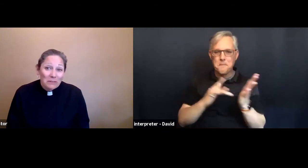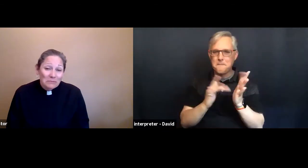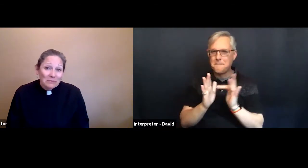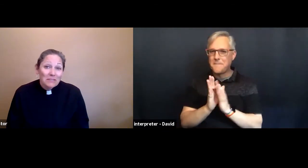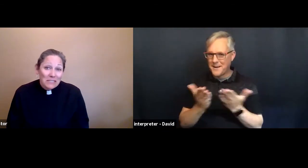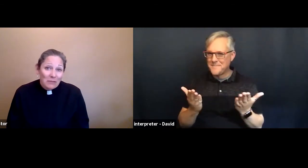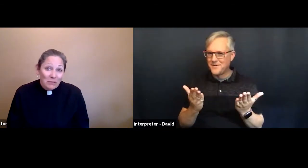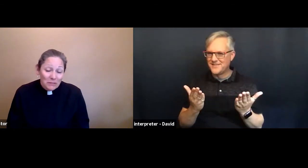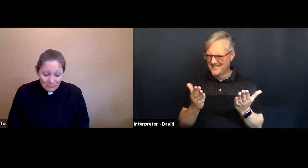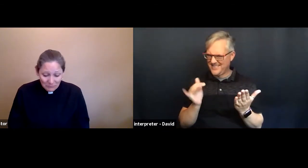will stumble